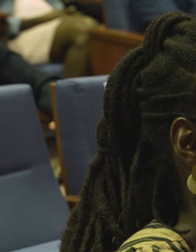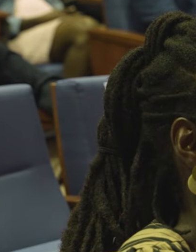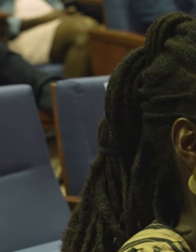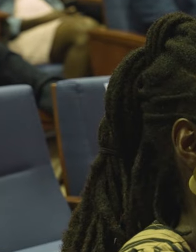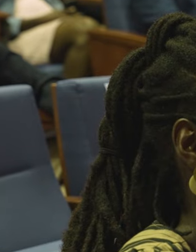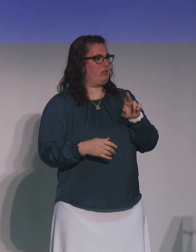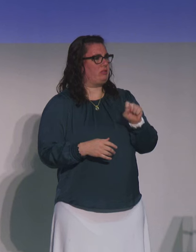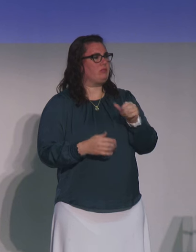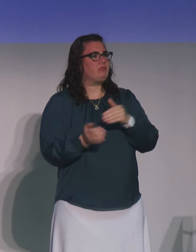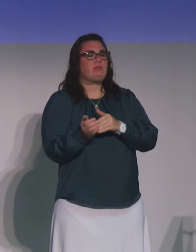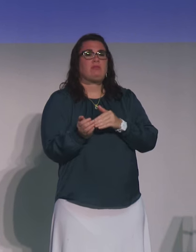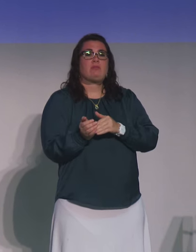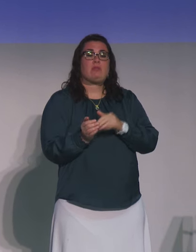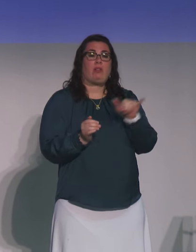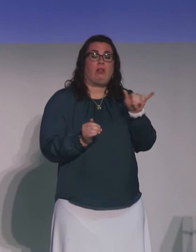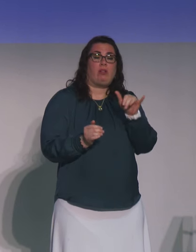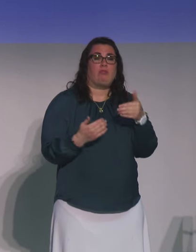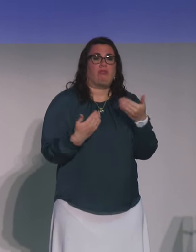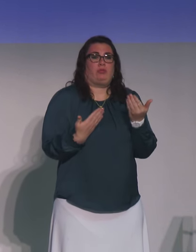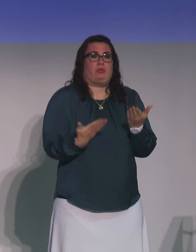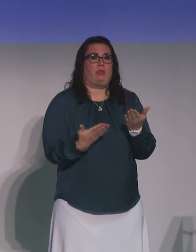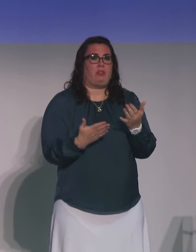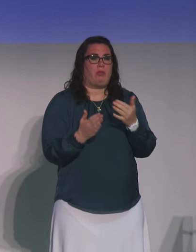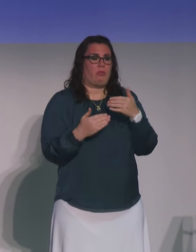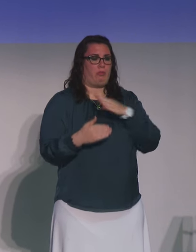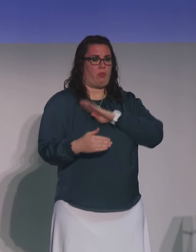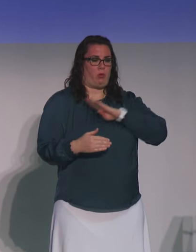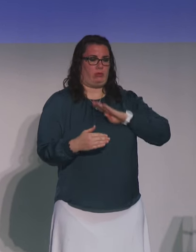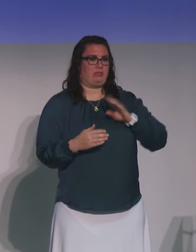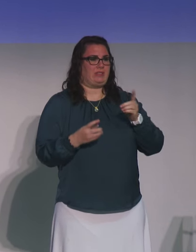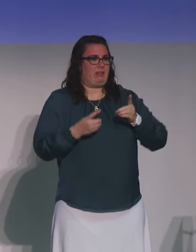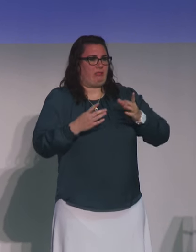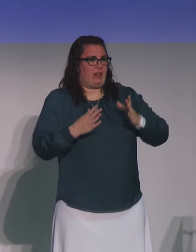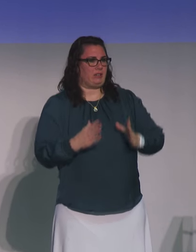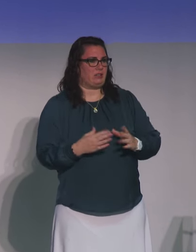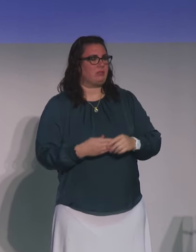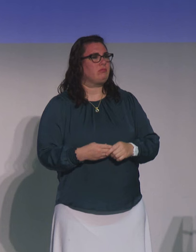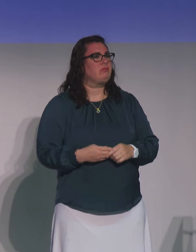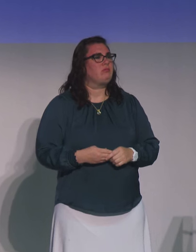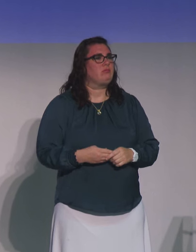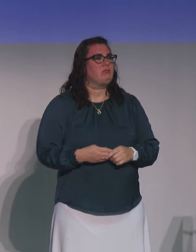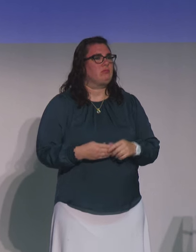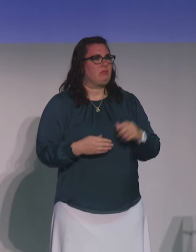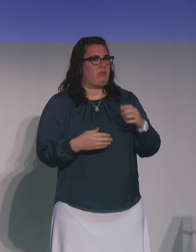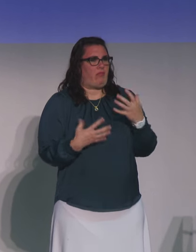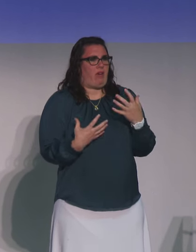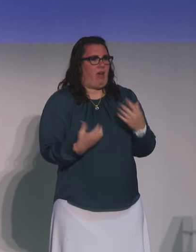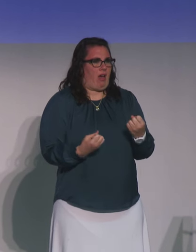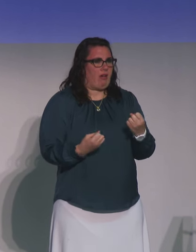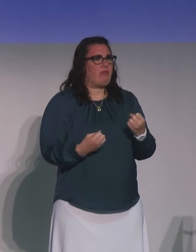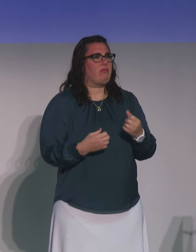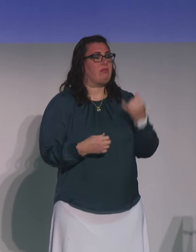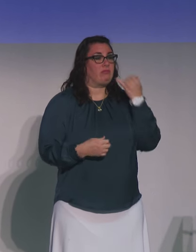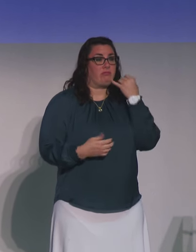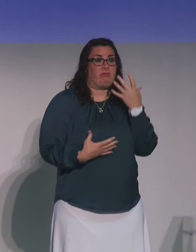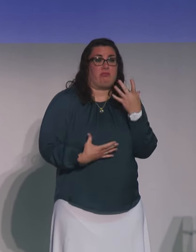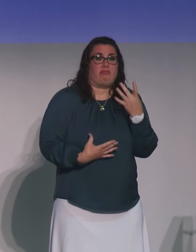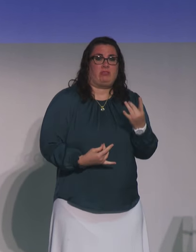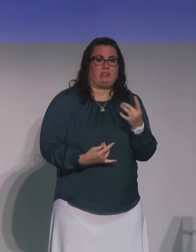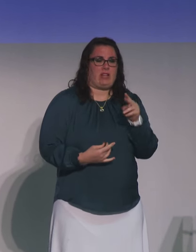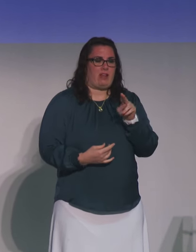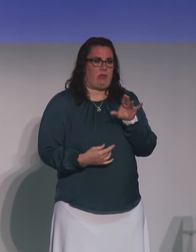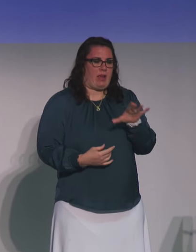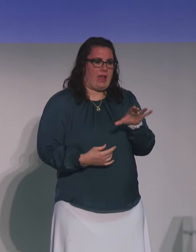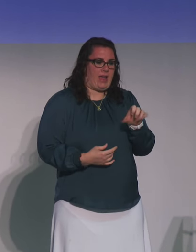Dr. Adagi also serves on the board of directors for Evelyn Health. And if you're interested, that's N-Y